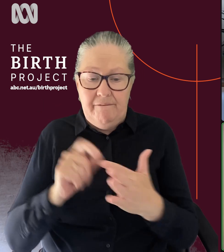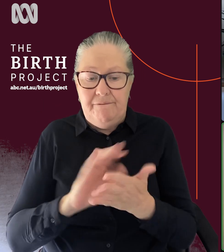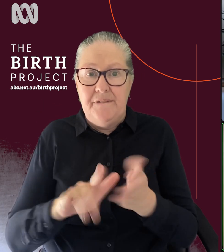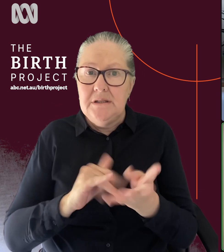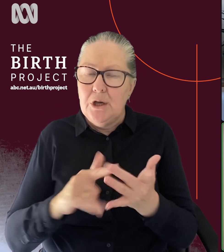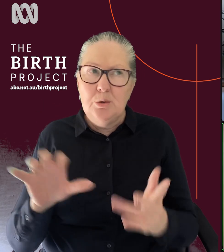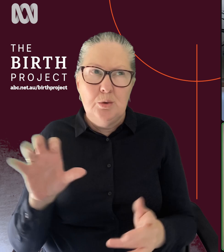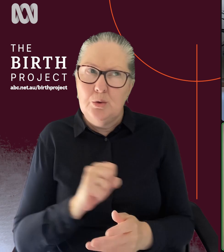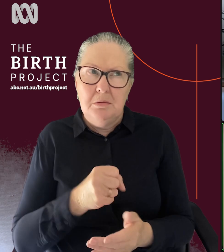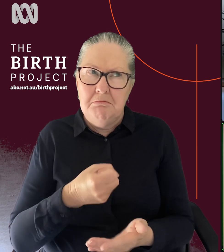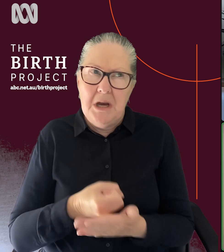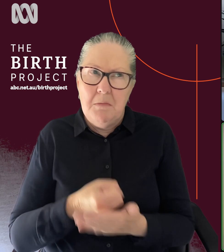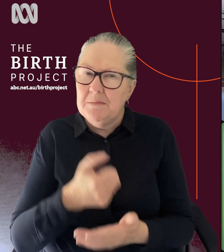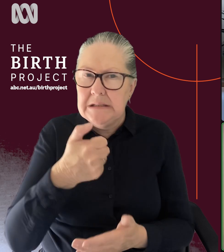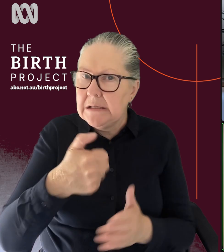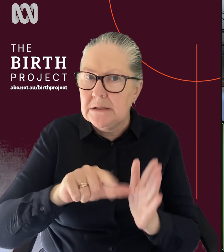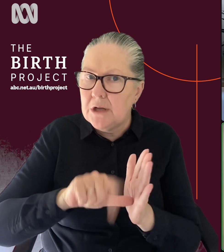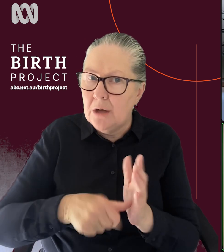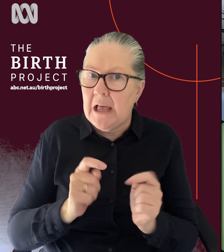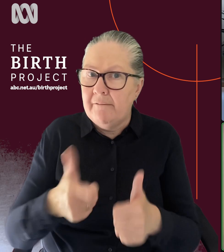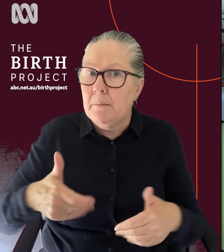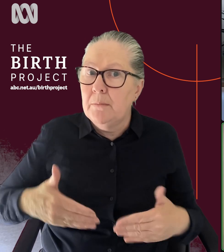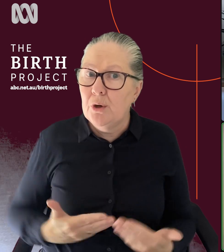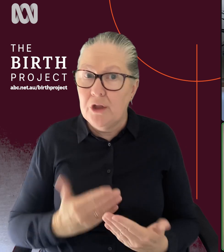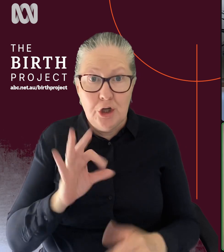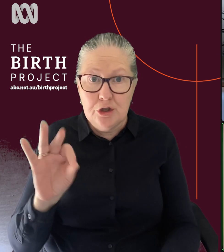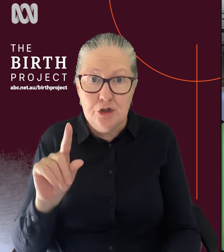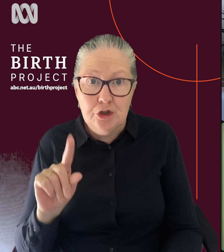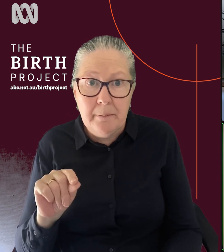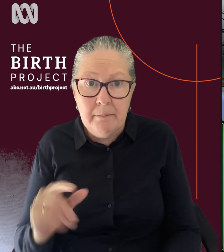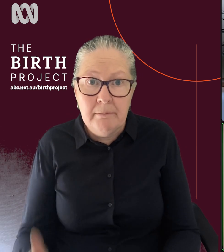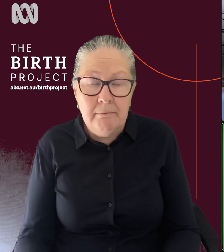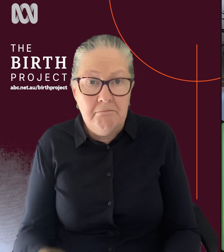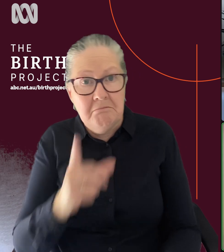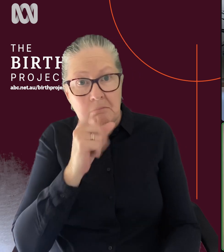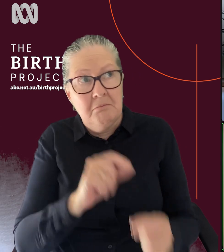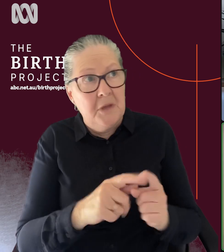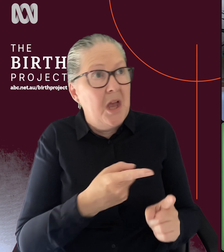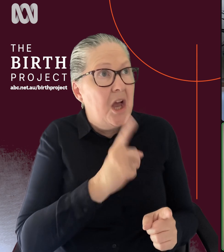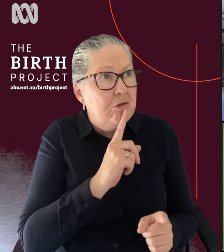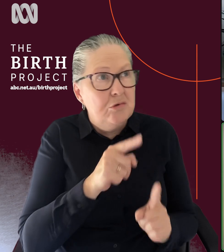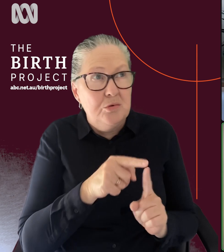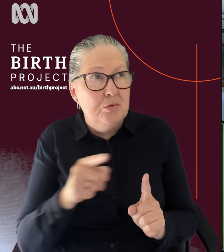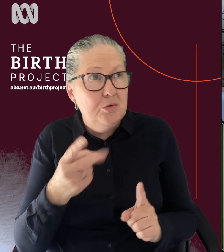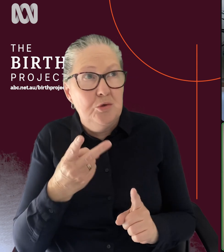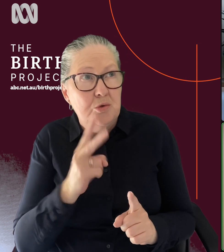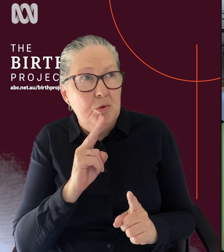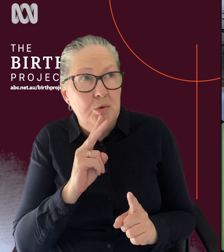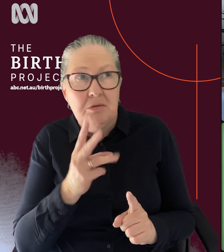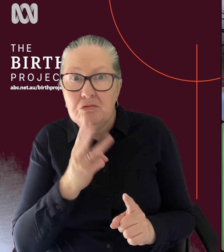I'd say of six times perhaps post birth. And, um, yeah, it's not cheap. It can kind of start from a hundred and go up to kind of two or three hundred.